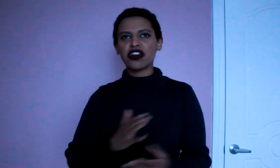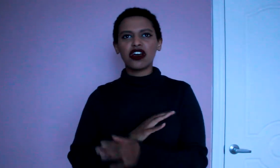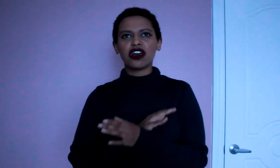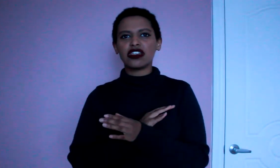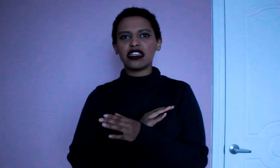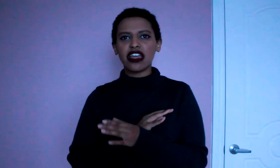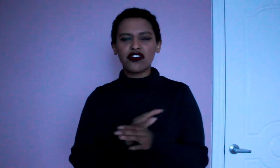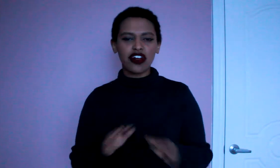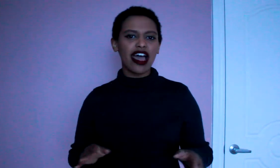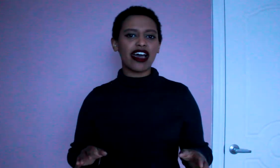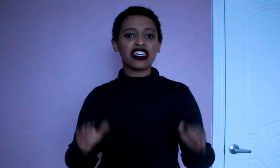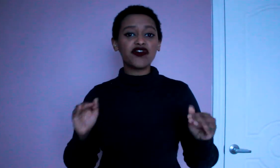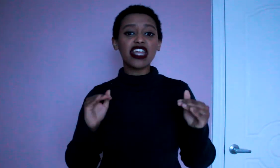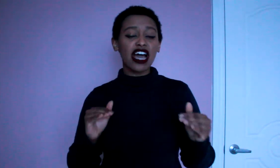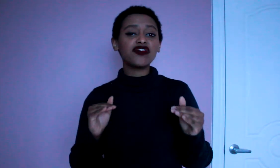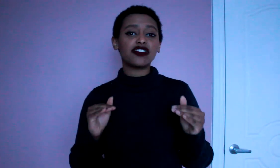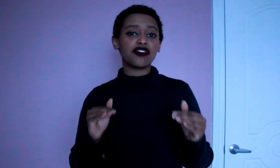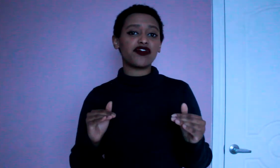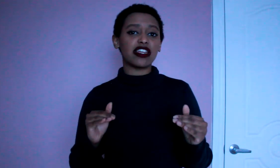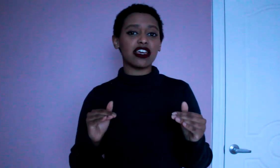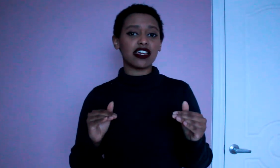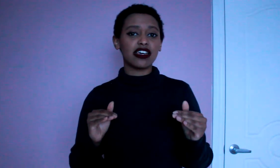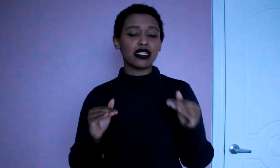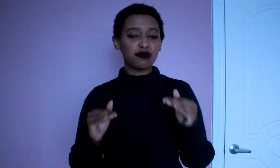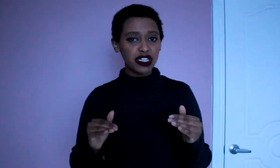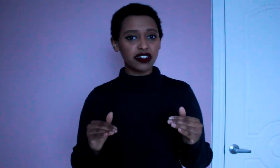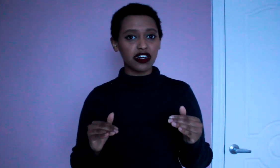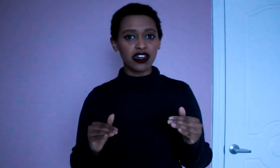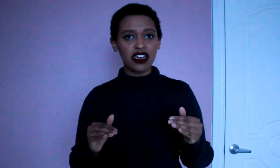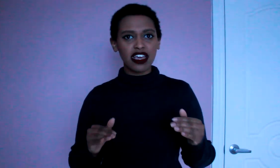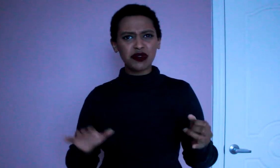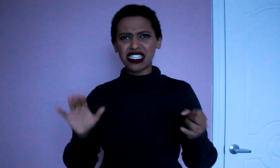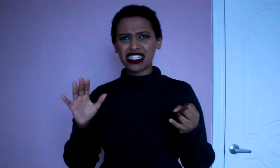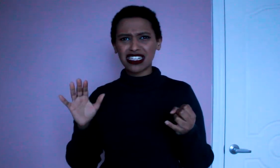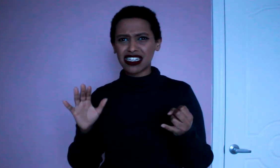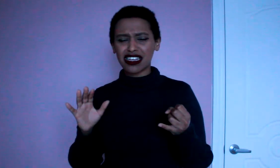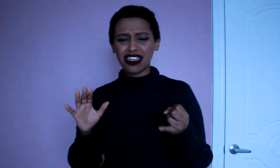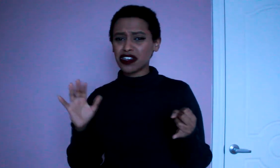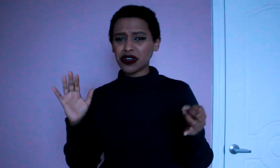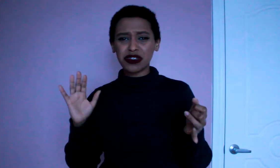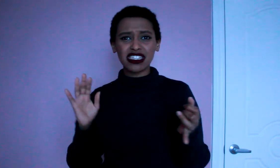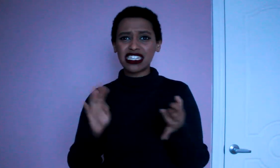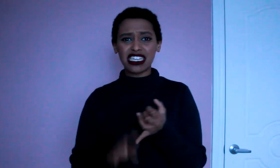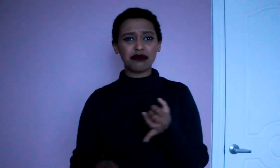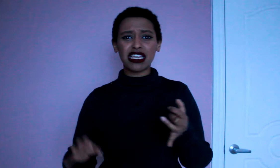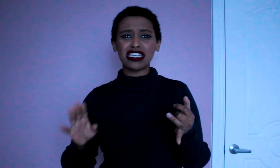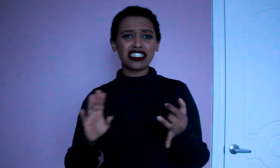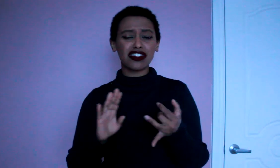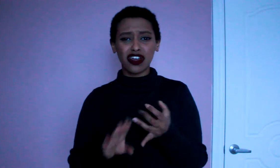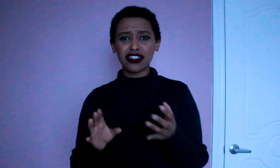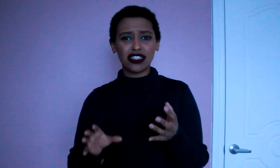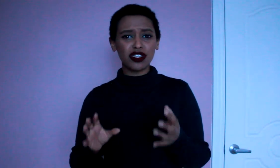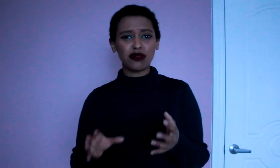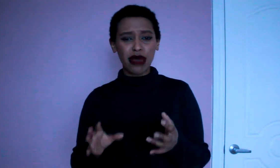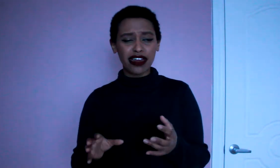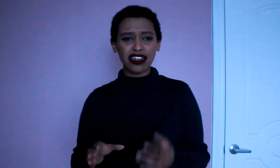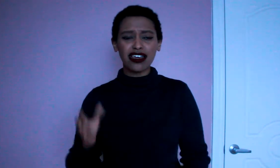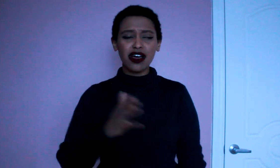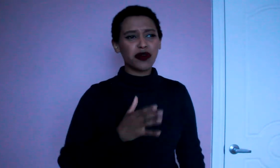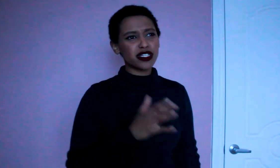never had even after defeating splinter he was still you know he was still a demon he still lost his humanity whereas